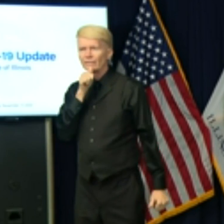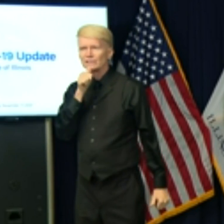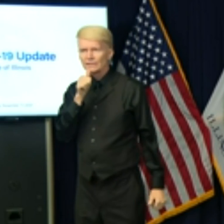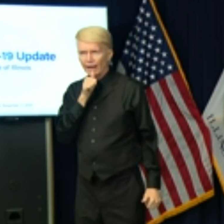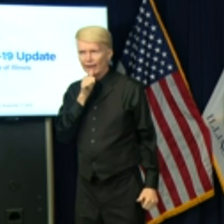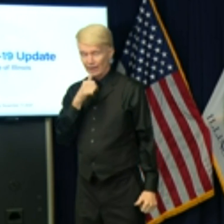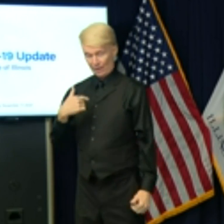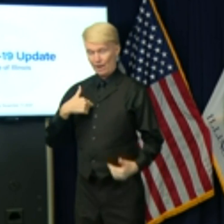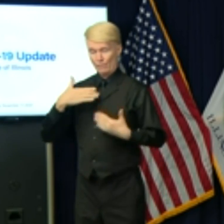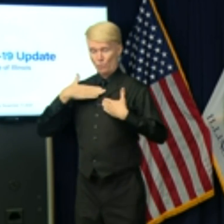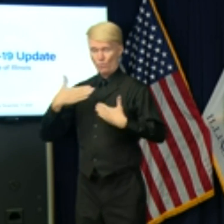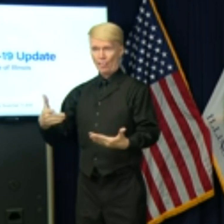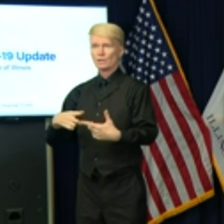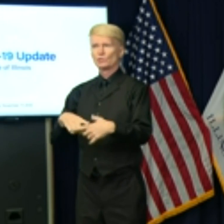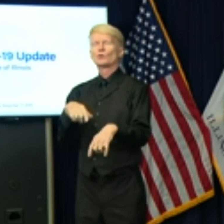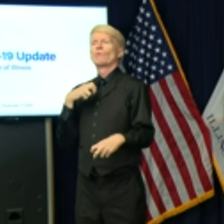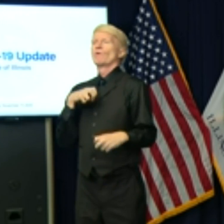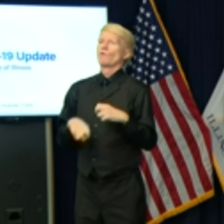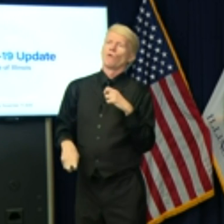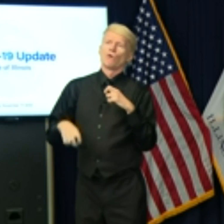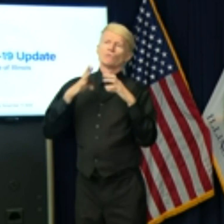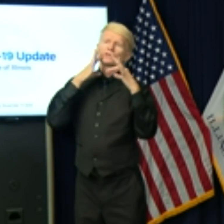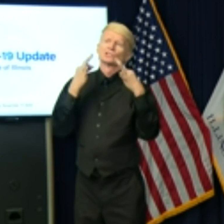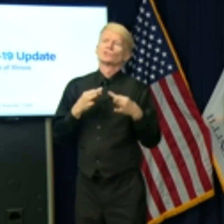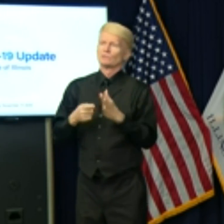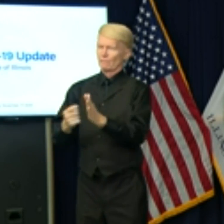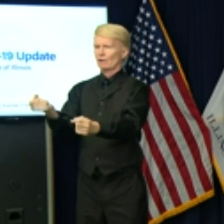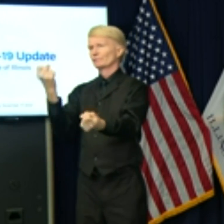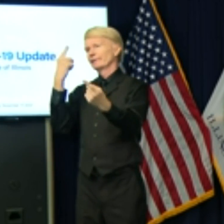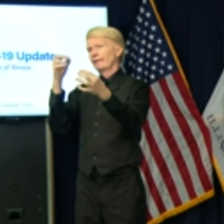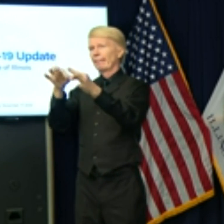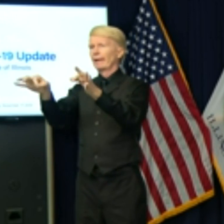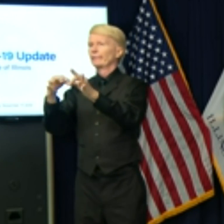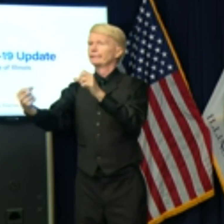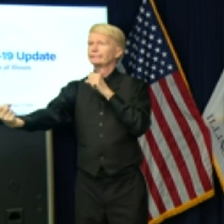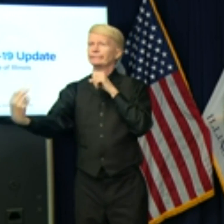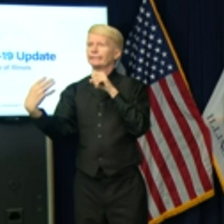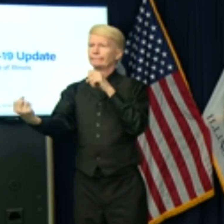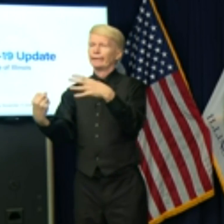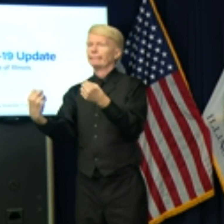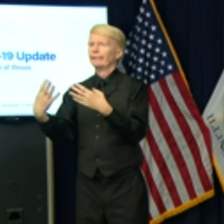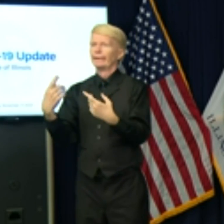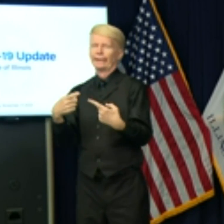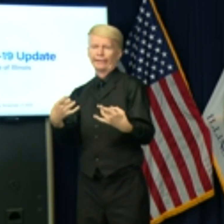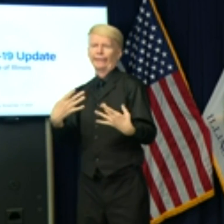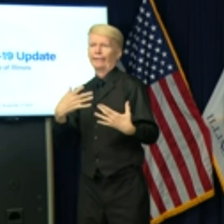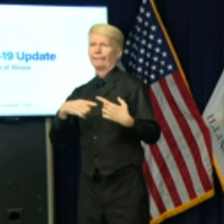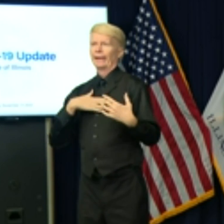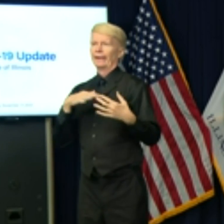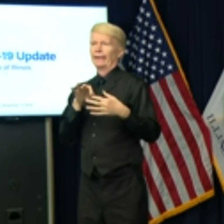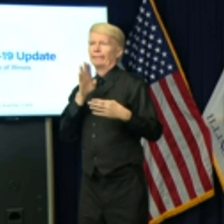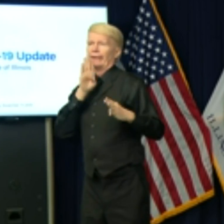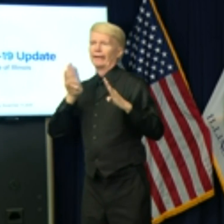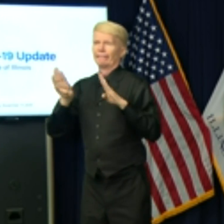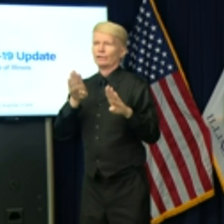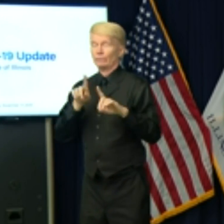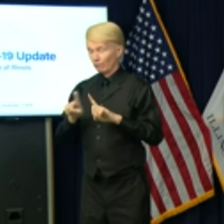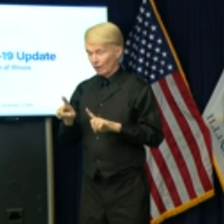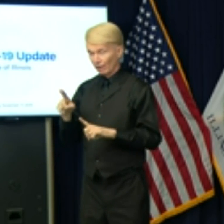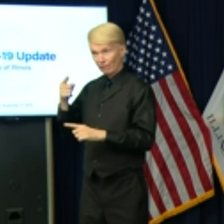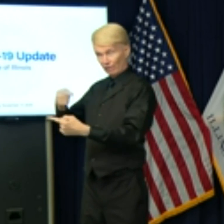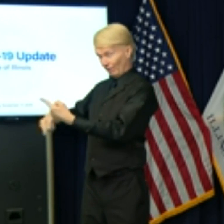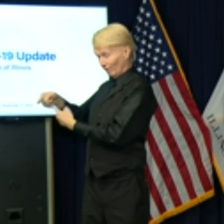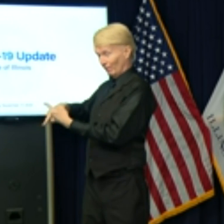make the hard decisions that sometimes brings on vitriol from political opponents. But my children shouldn't have to come under